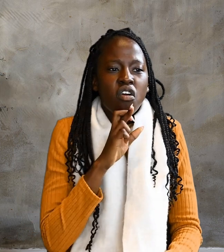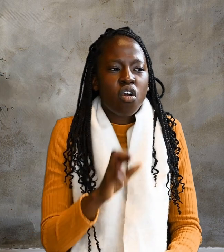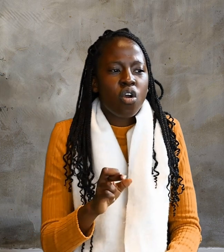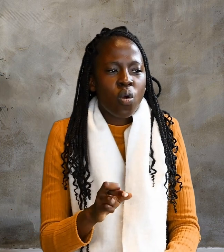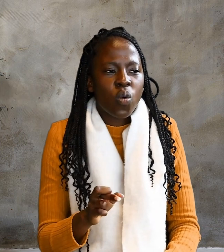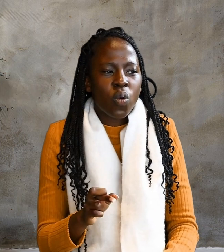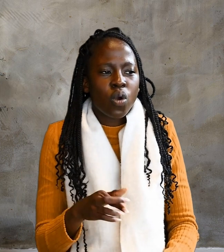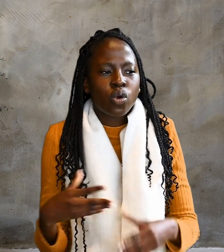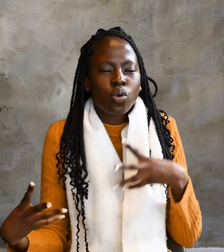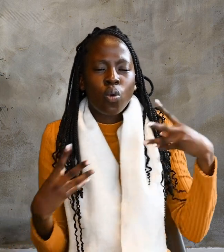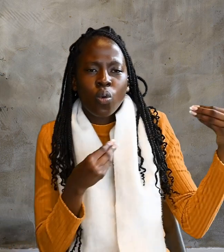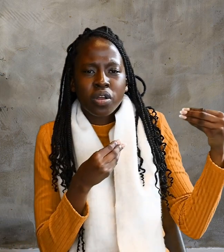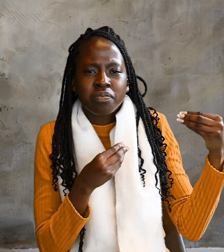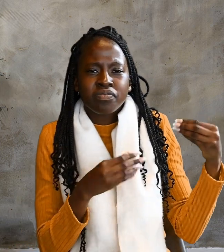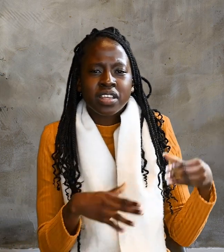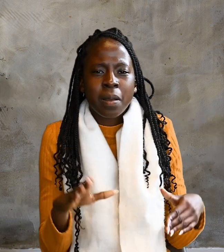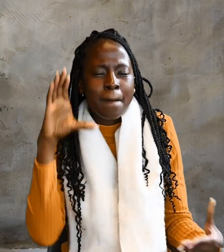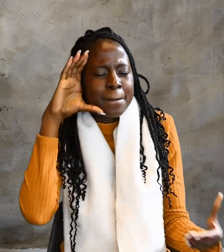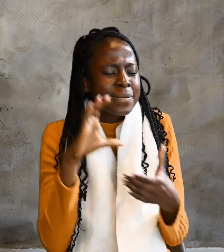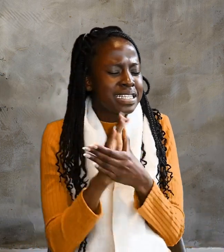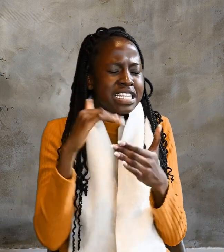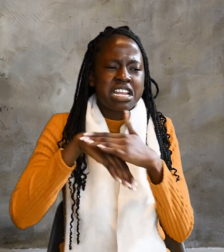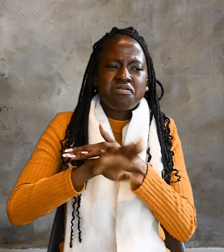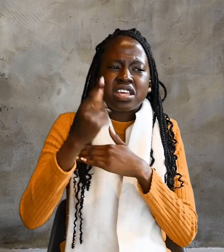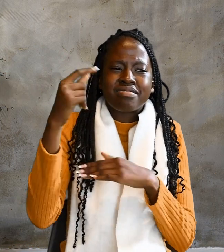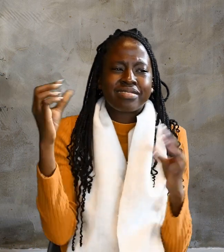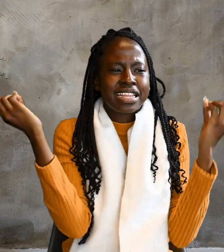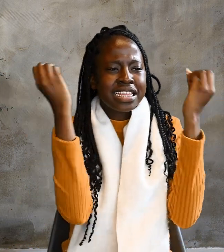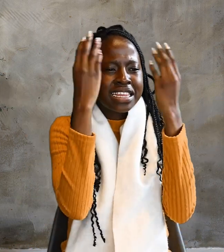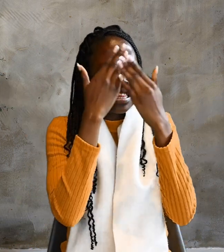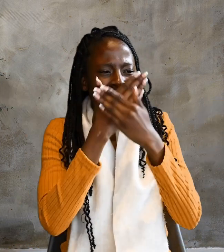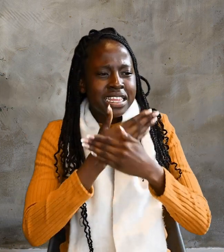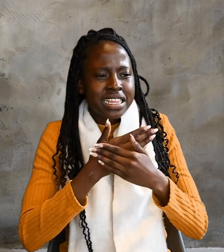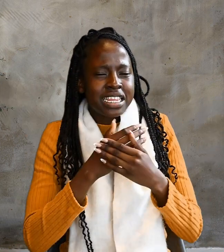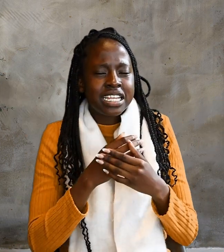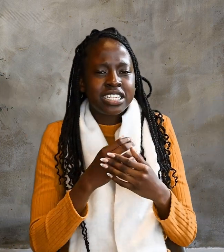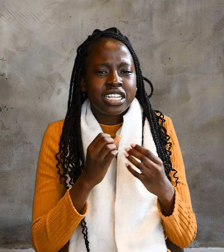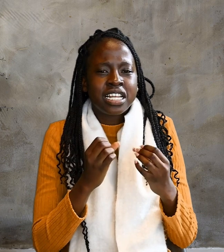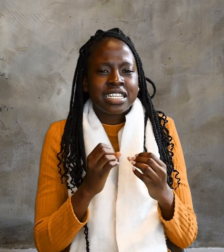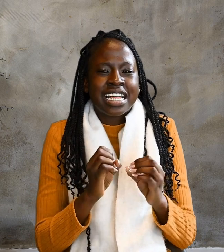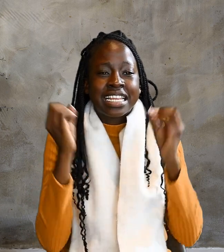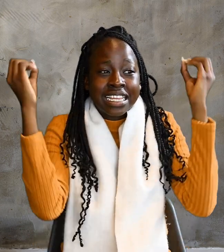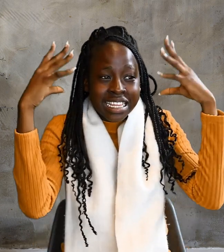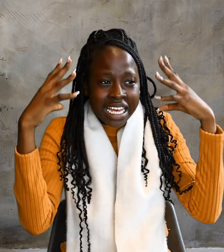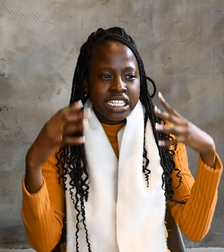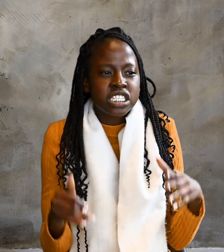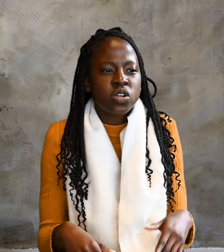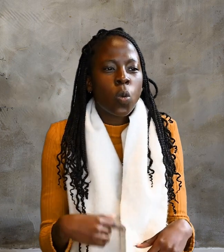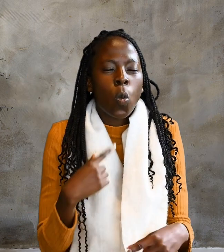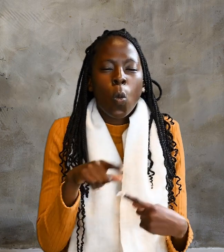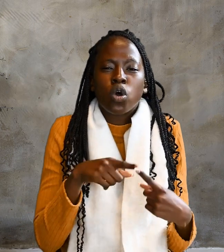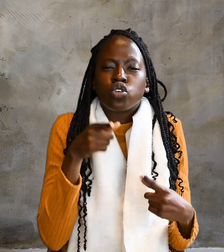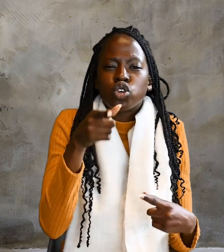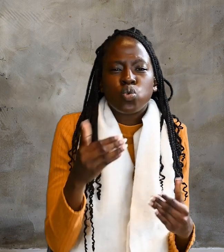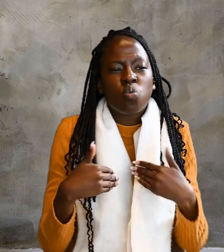Going, believe in the light while you have the light, so that you may become children of the light.